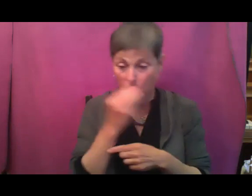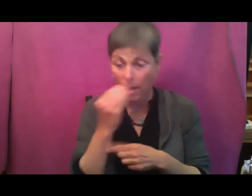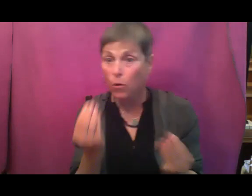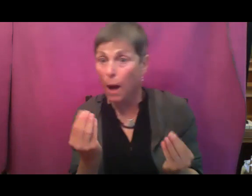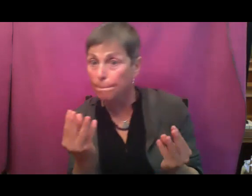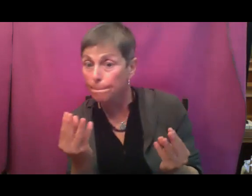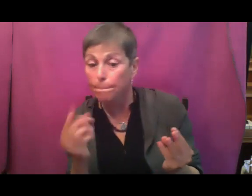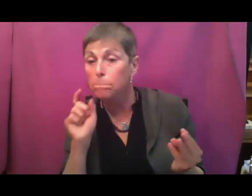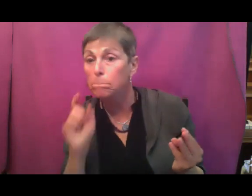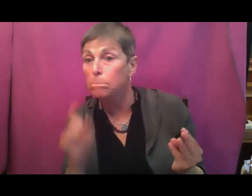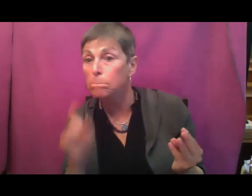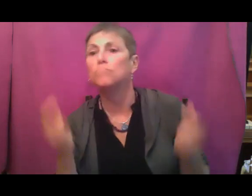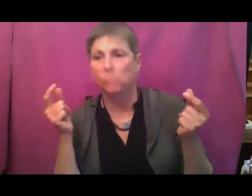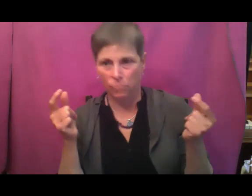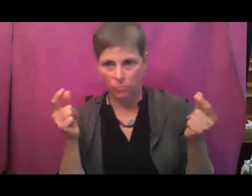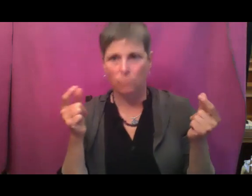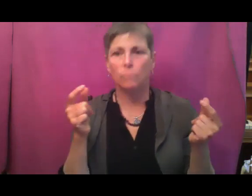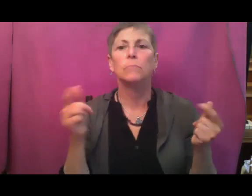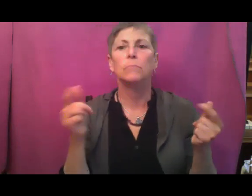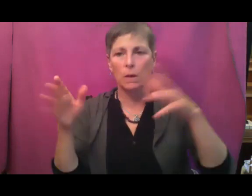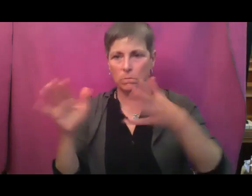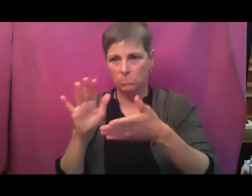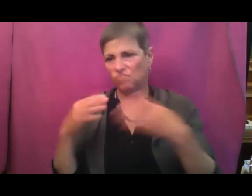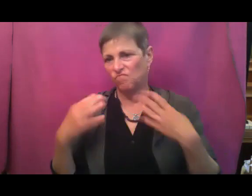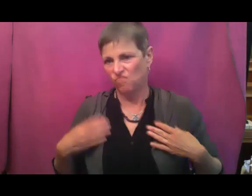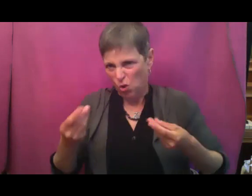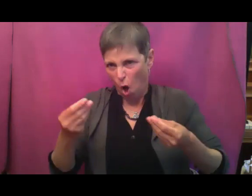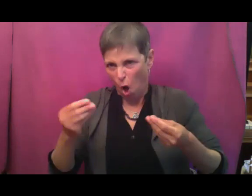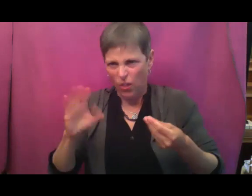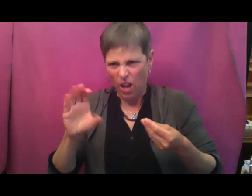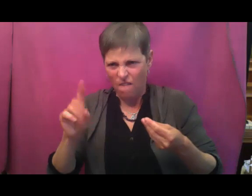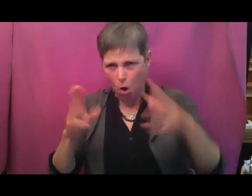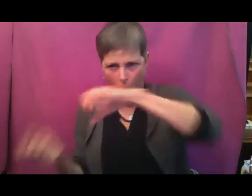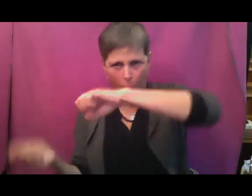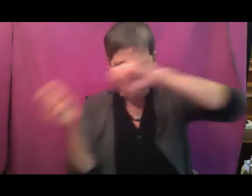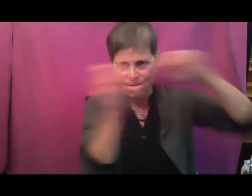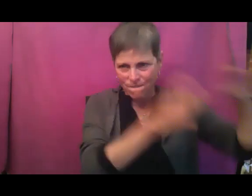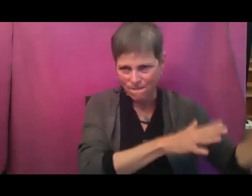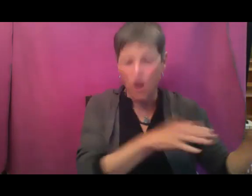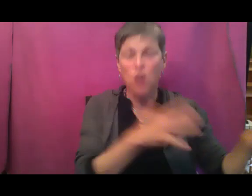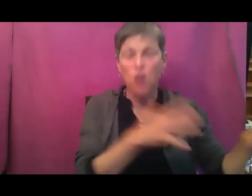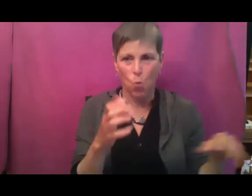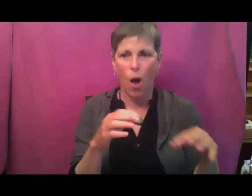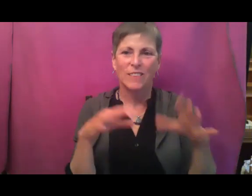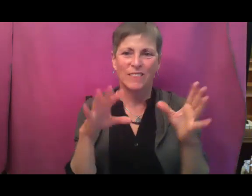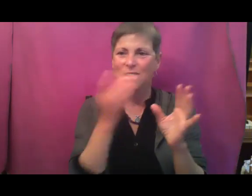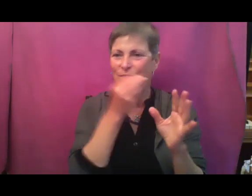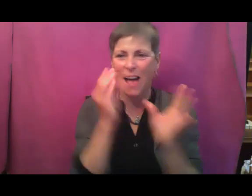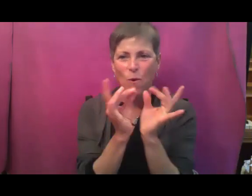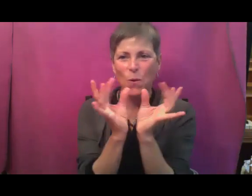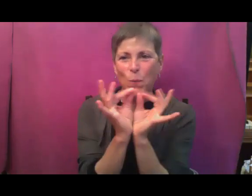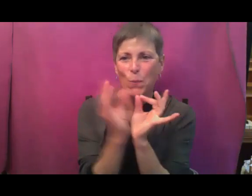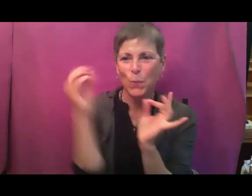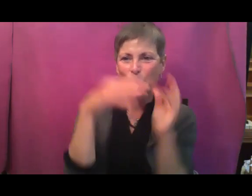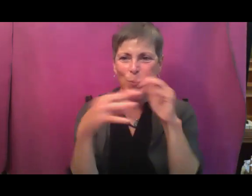they flower so that they can be fully pollinated. And now let's talk, we talked a little bit about slugs